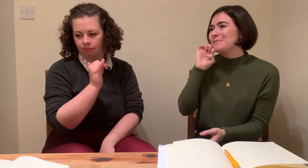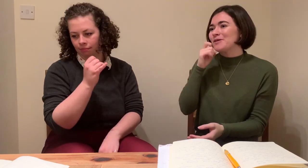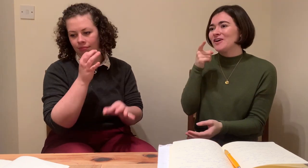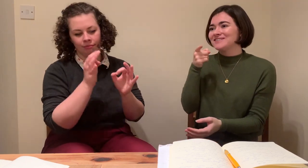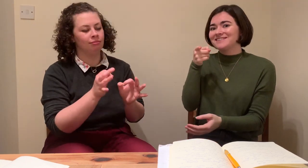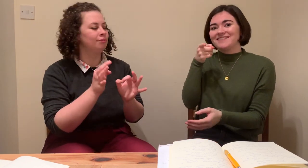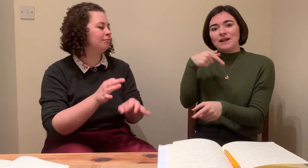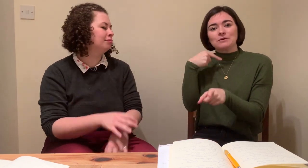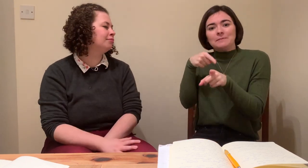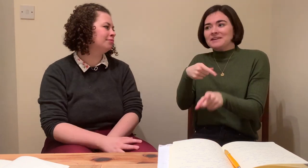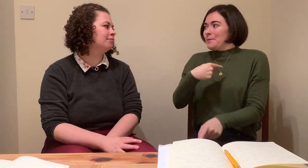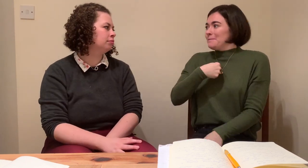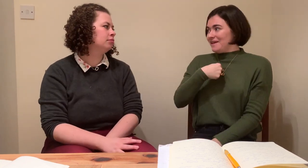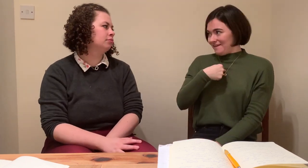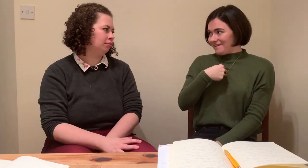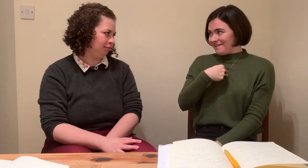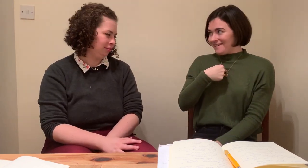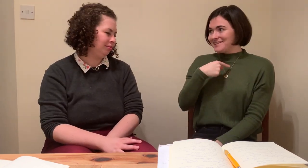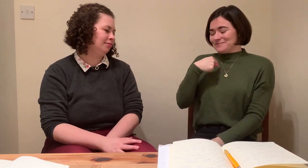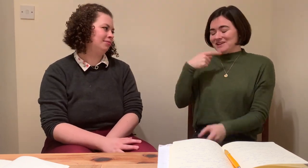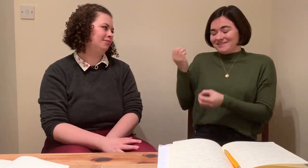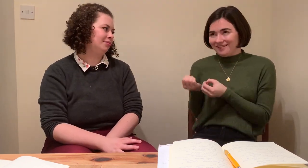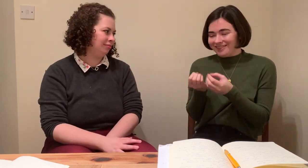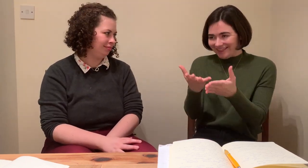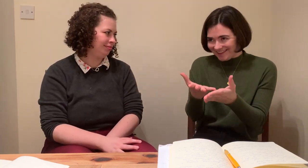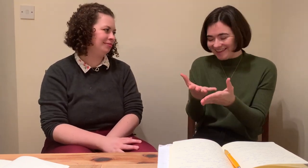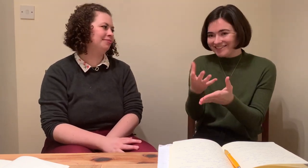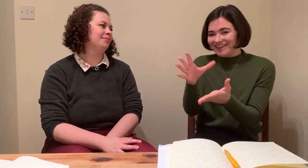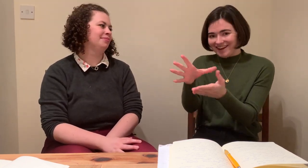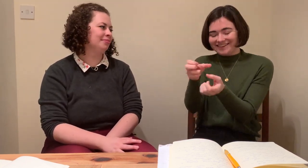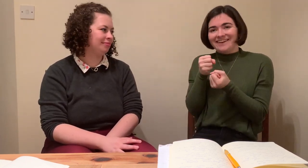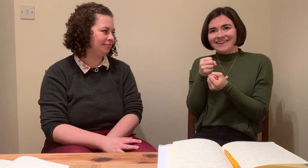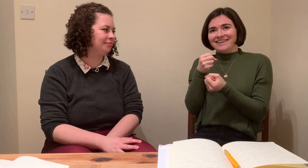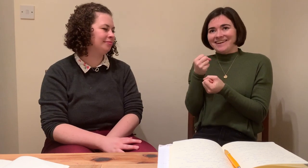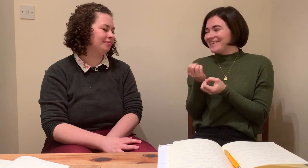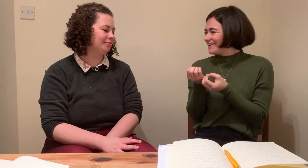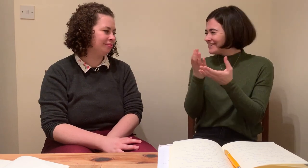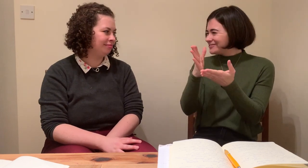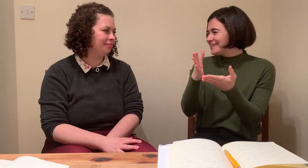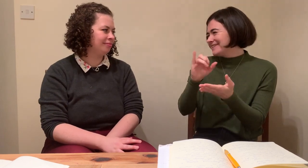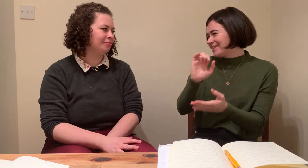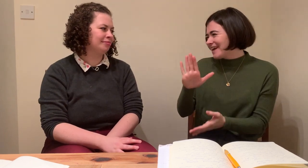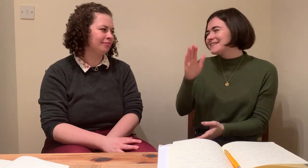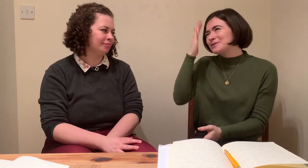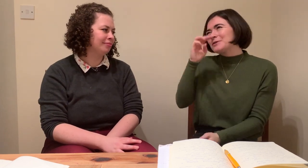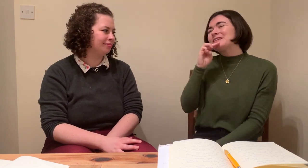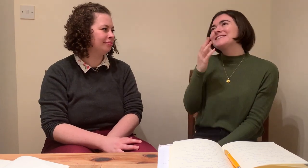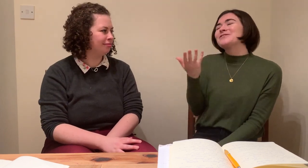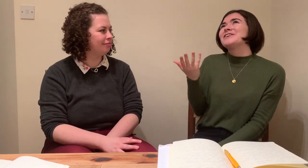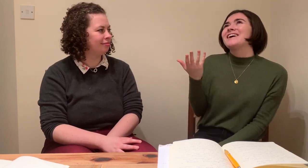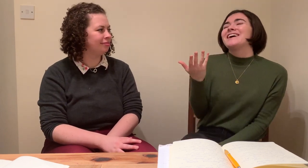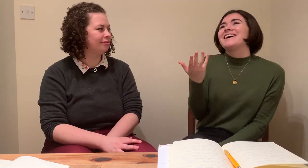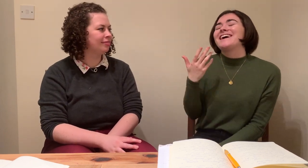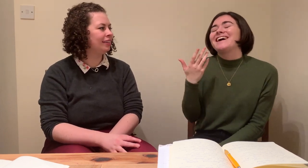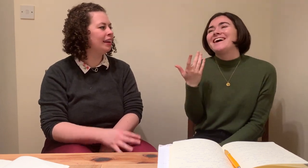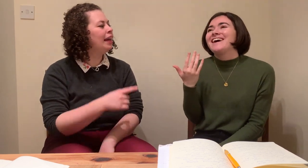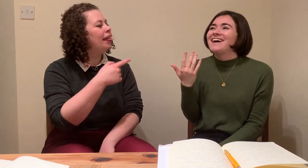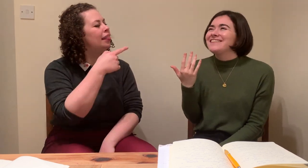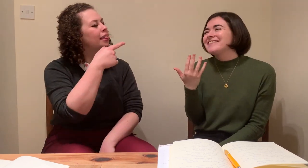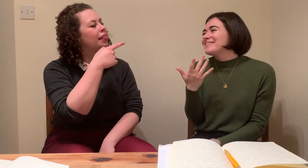as a team because we didn't have that conversation as to how we work together. And that's what we should have done. And I felt it was a pity that we didn't take advantage and